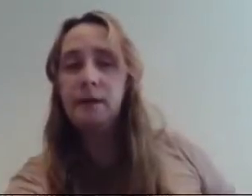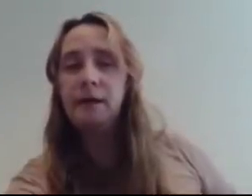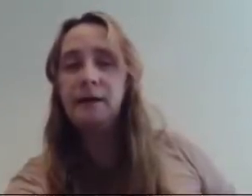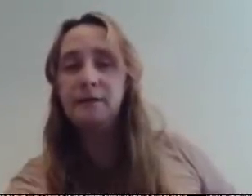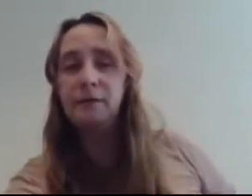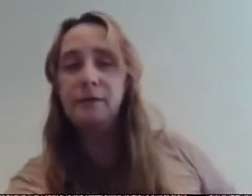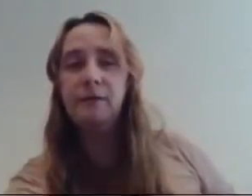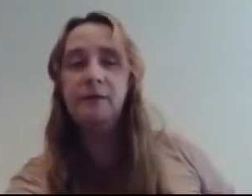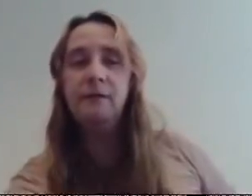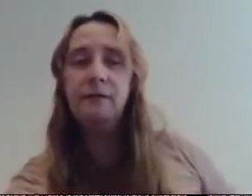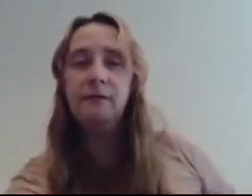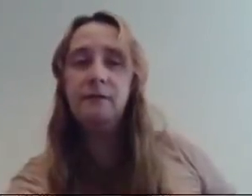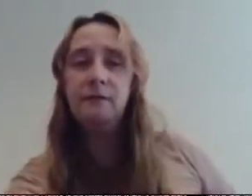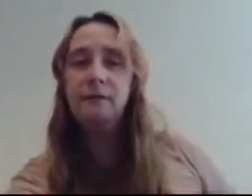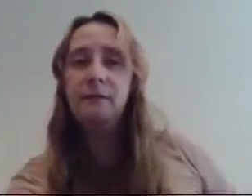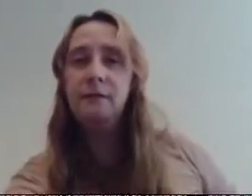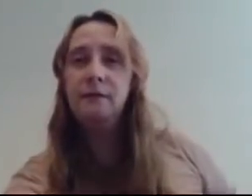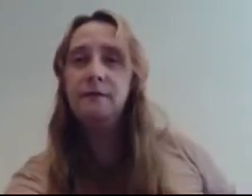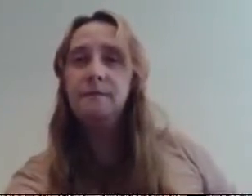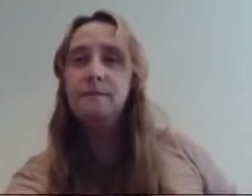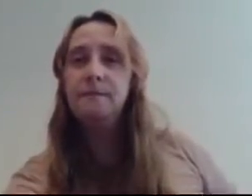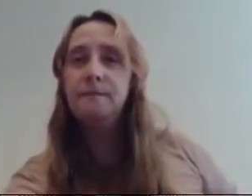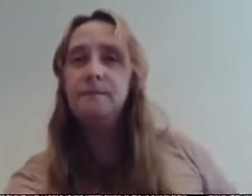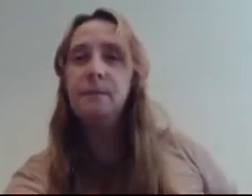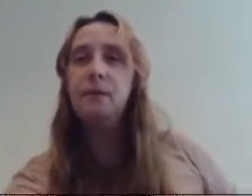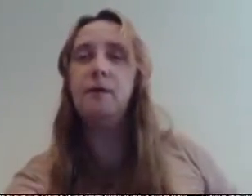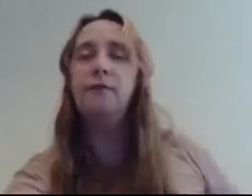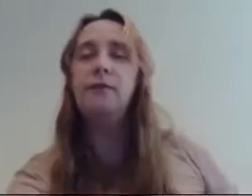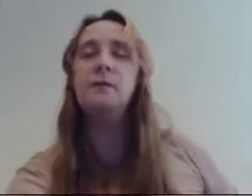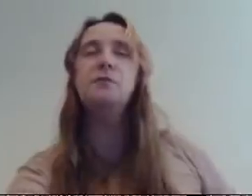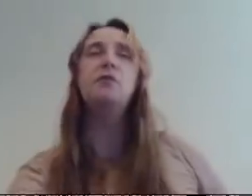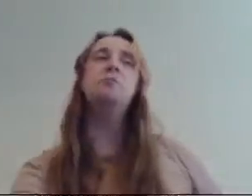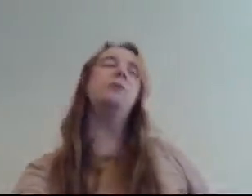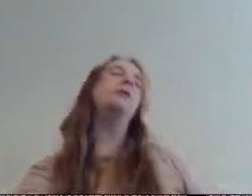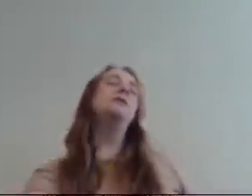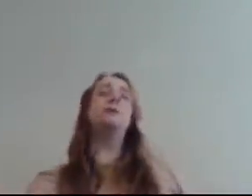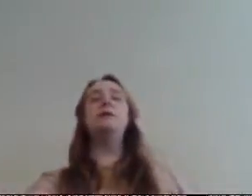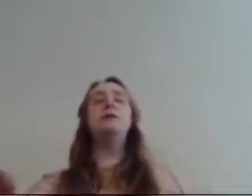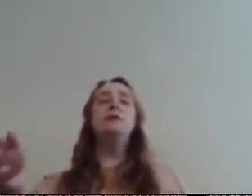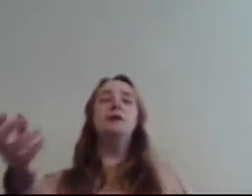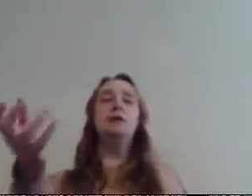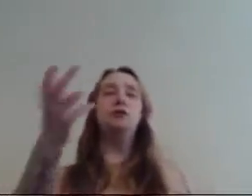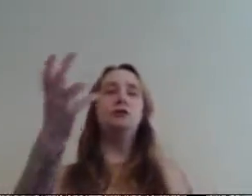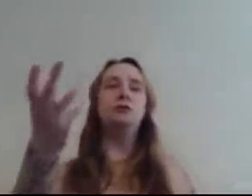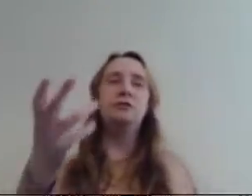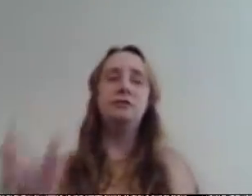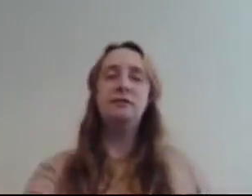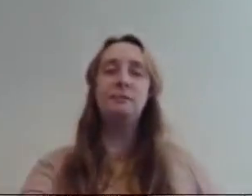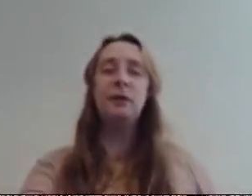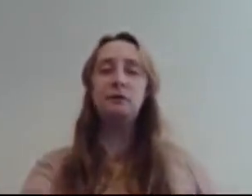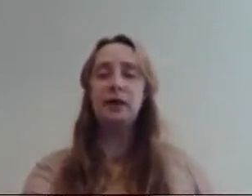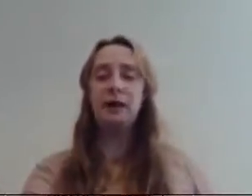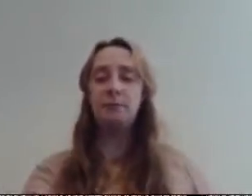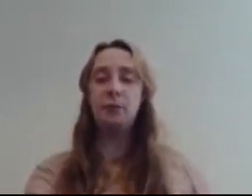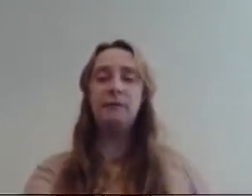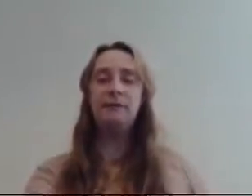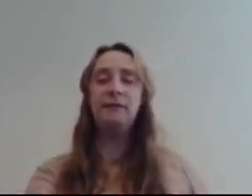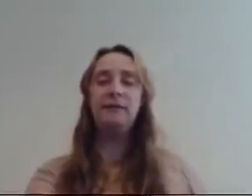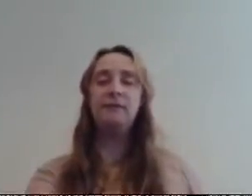so so is it i forget what it's called but it's when it caused the battle to happen twice can you think